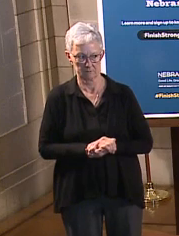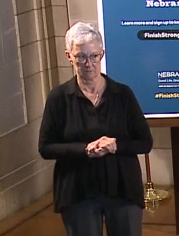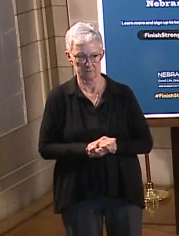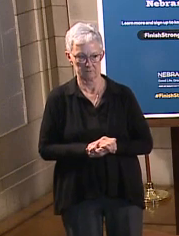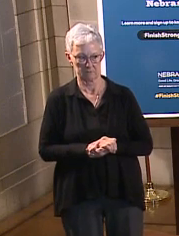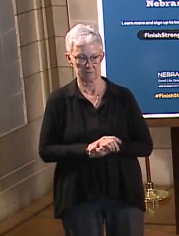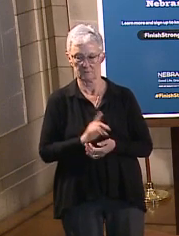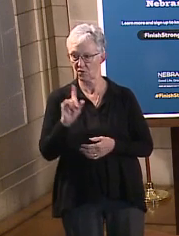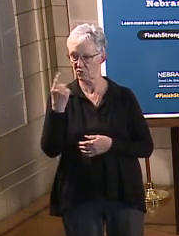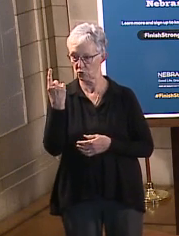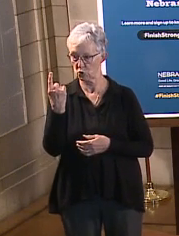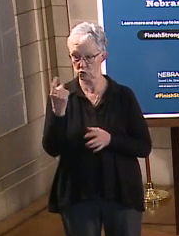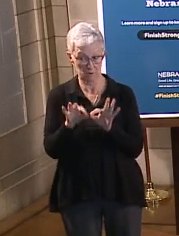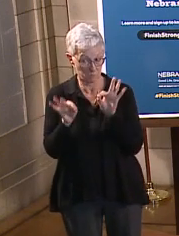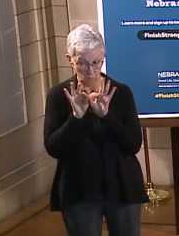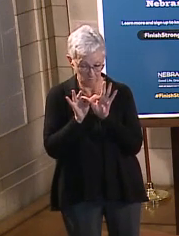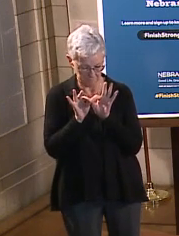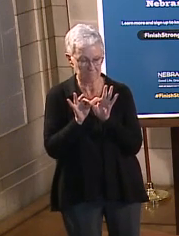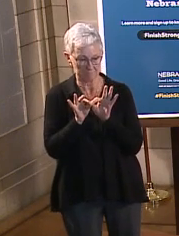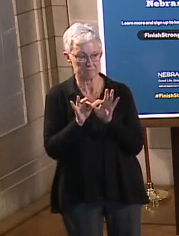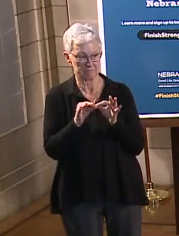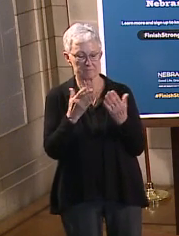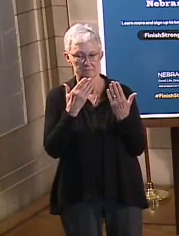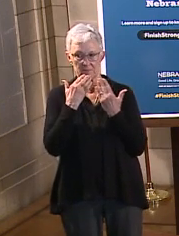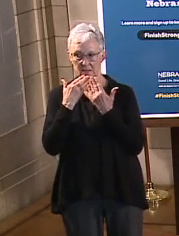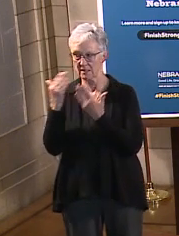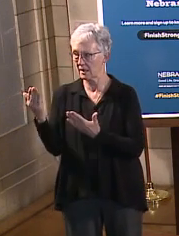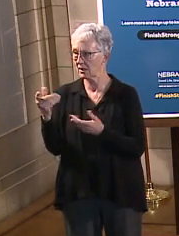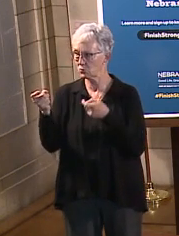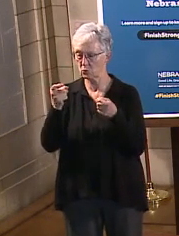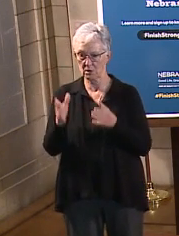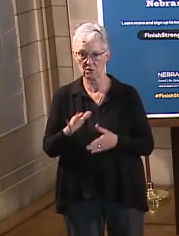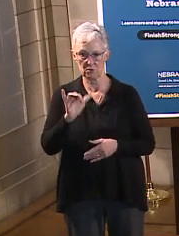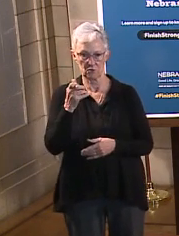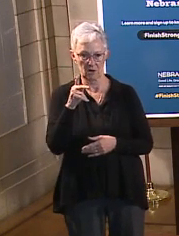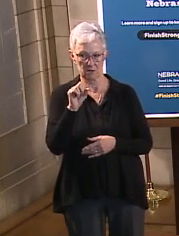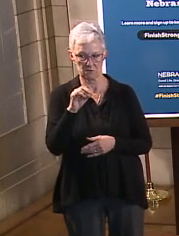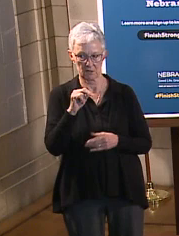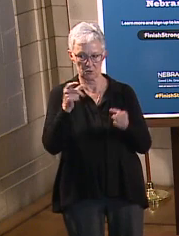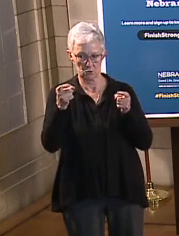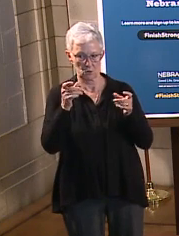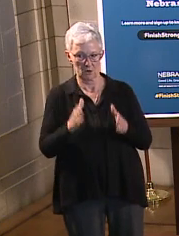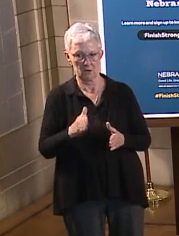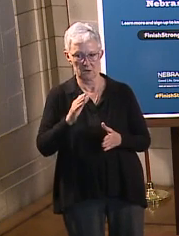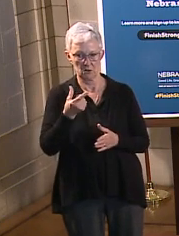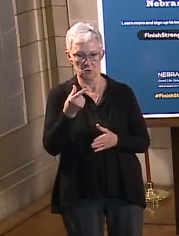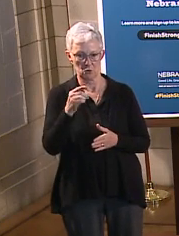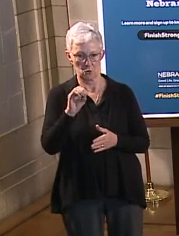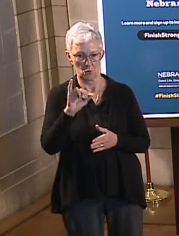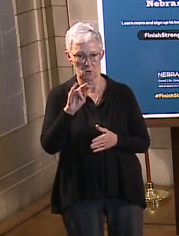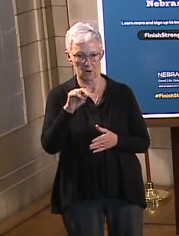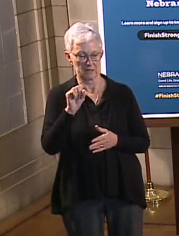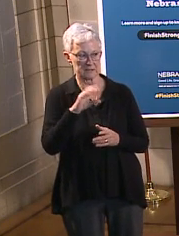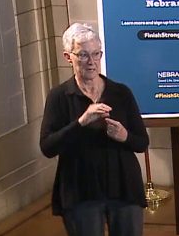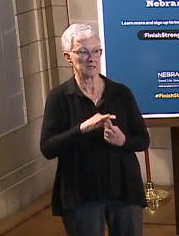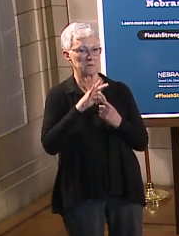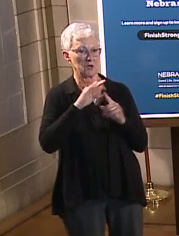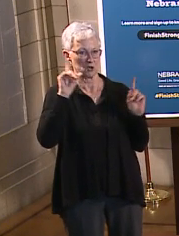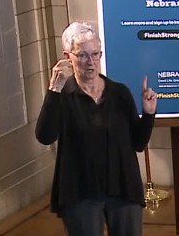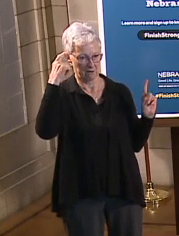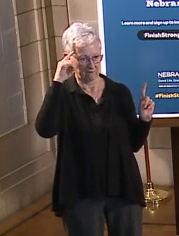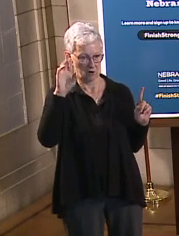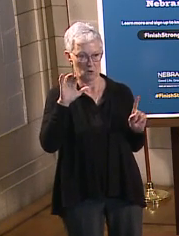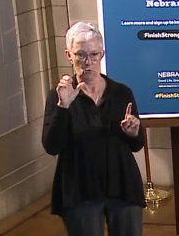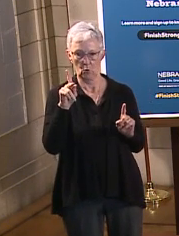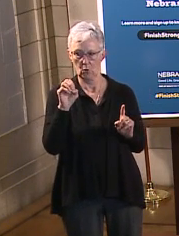First and foremost, I would like to thank Director Jackson, Director Goines and especially Governor Ricketts for the opportunity to